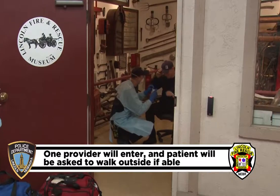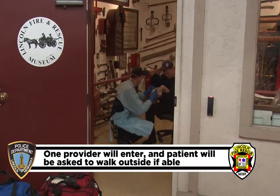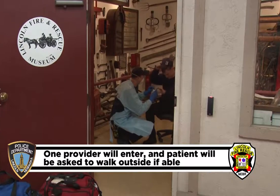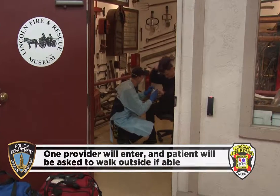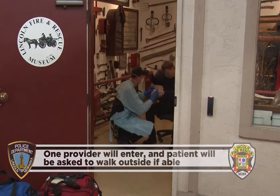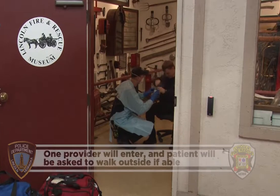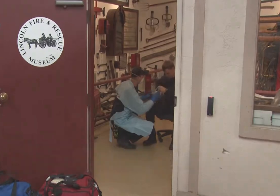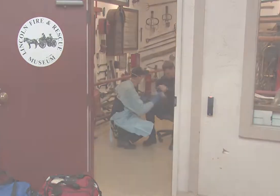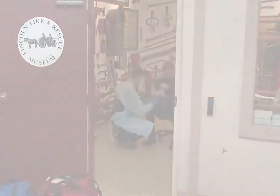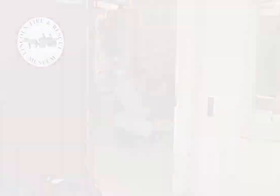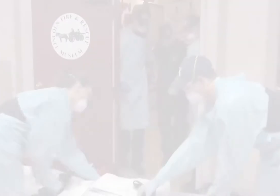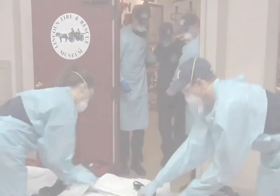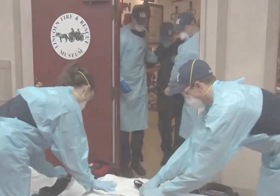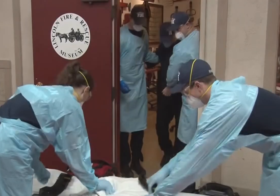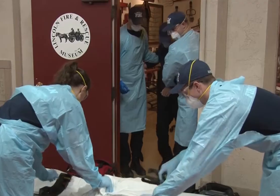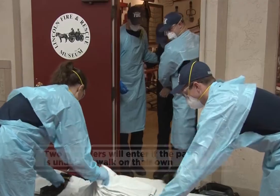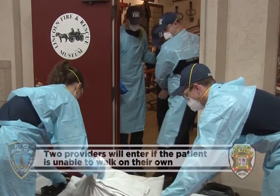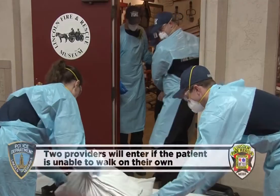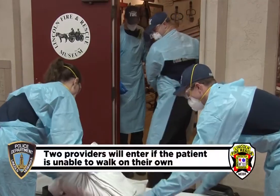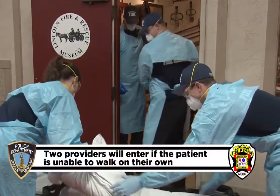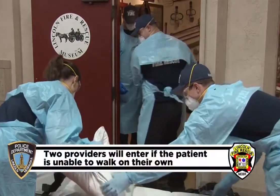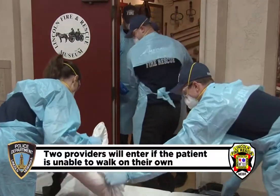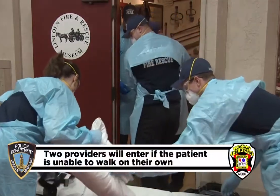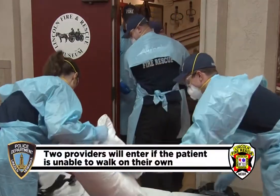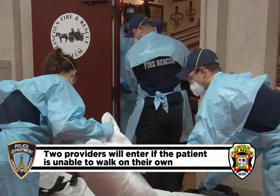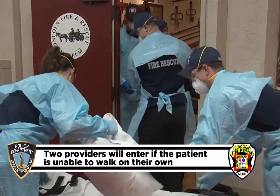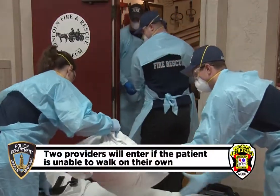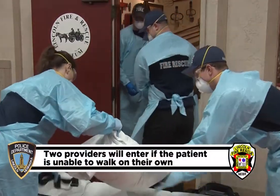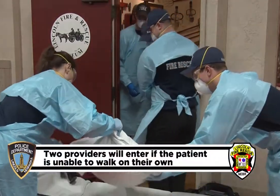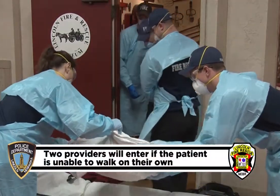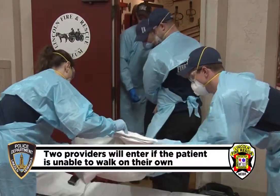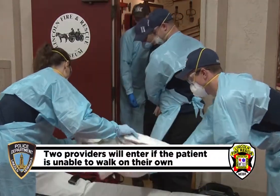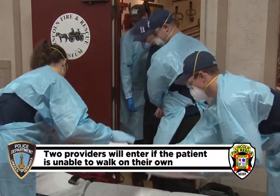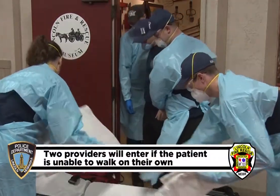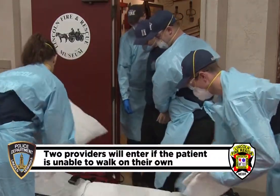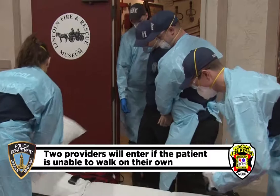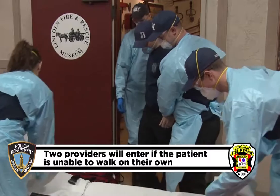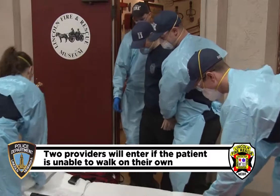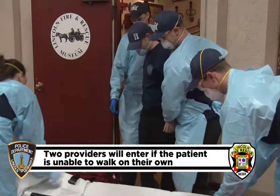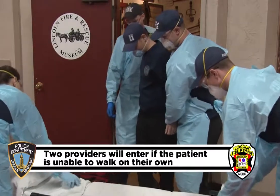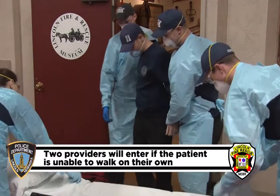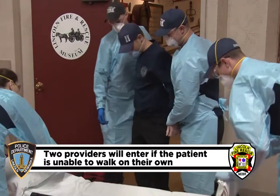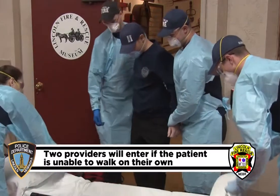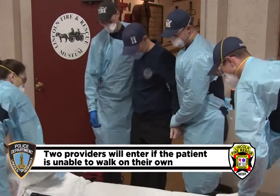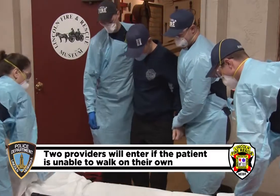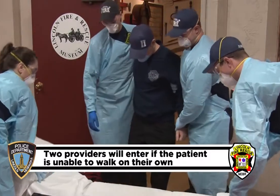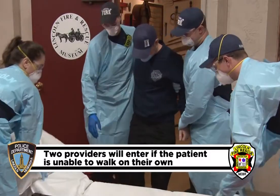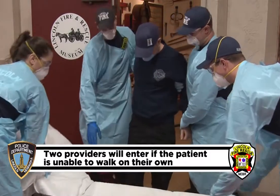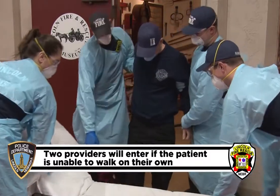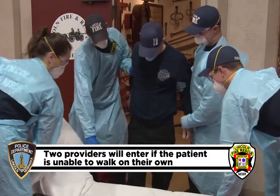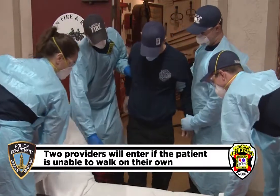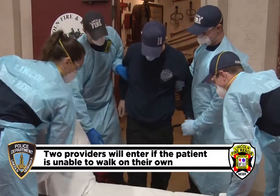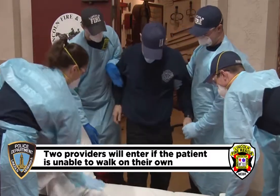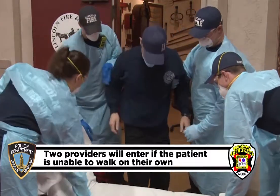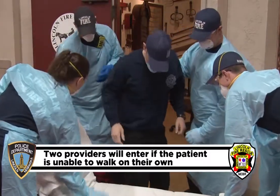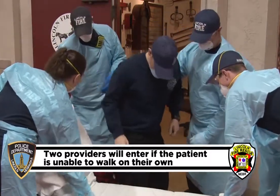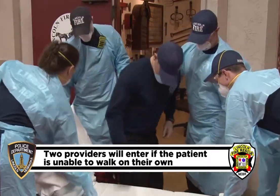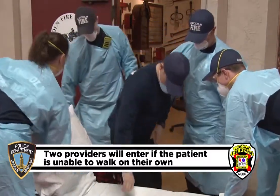and evaluation. If the patient is unable to walk, two responders will go into the home to